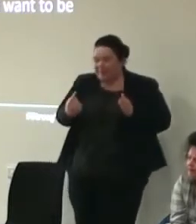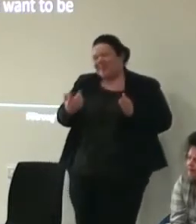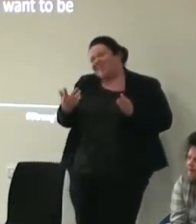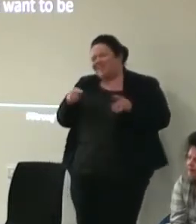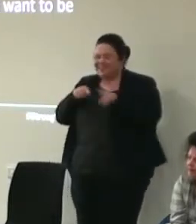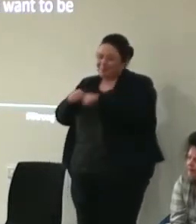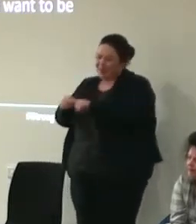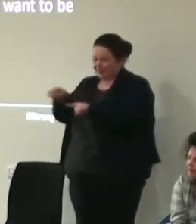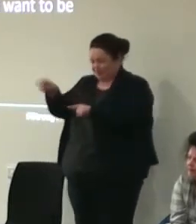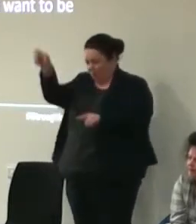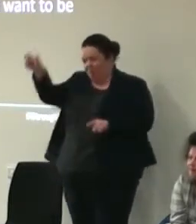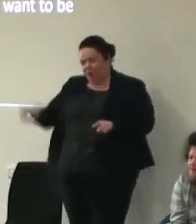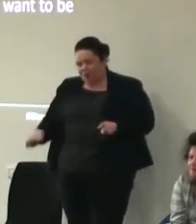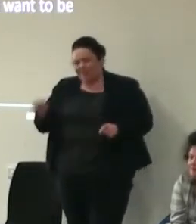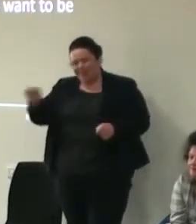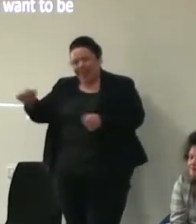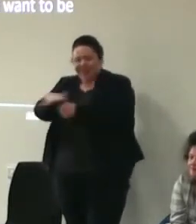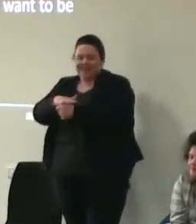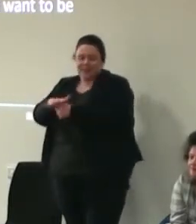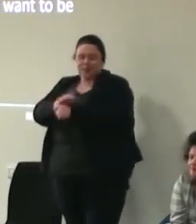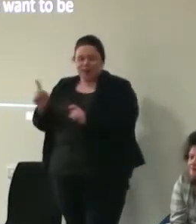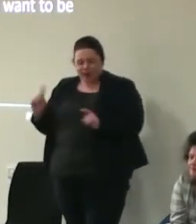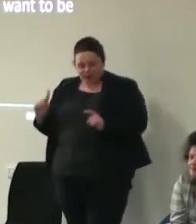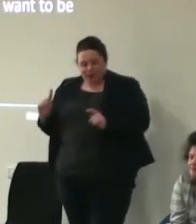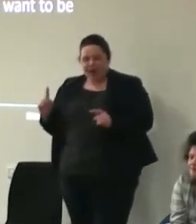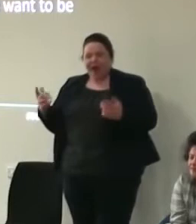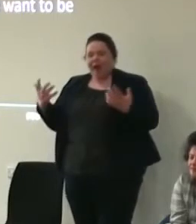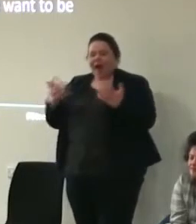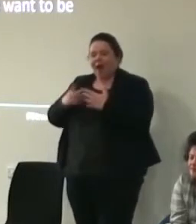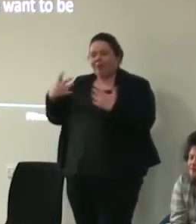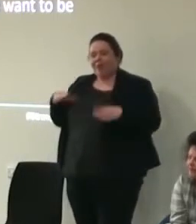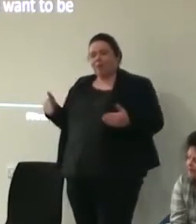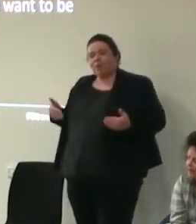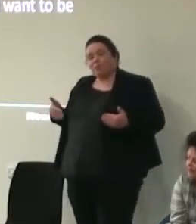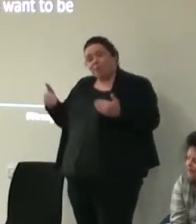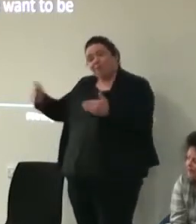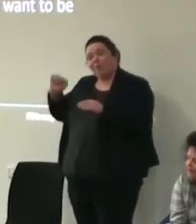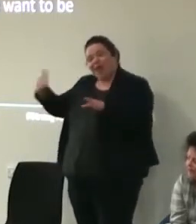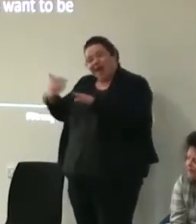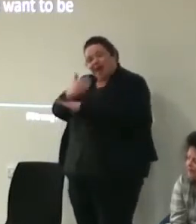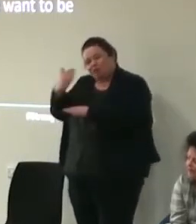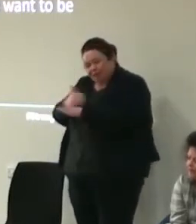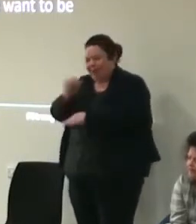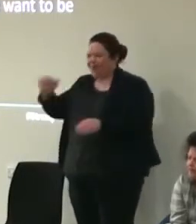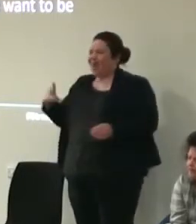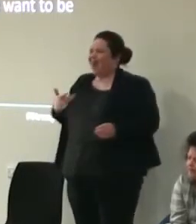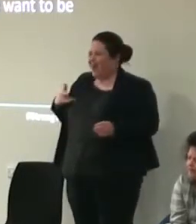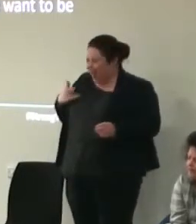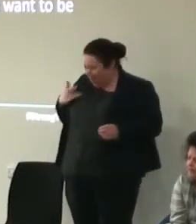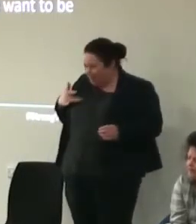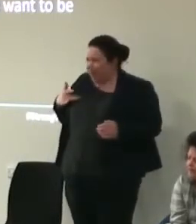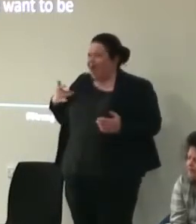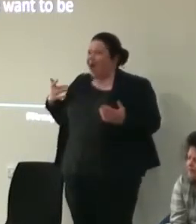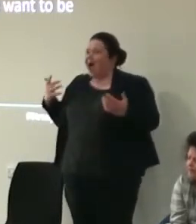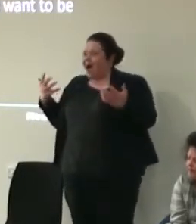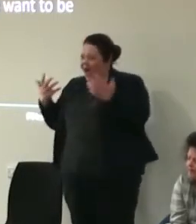depends on the individual and on their circumstances and how they want to move forward with their career and their lives as to as to